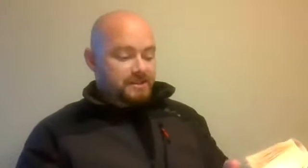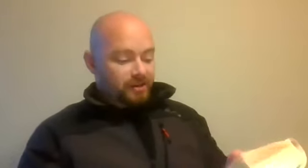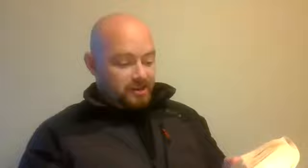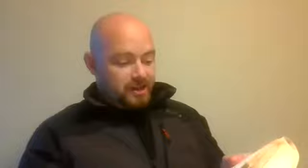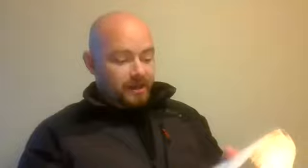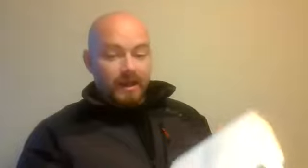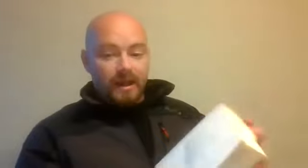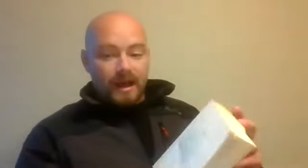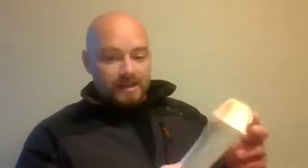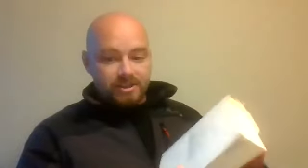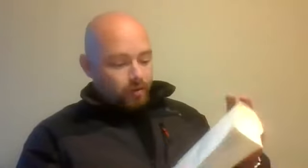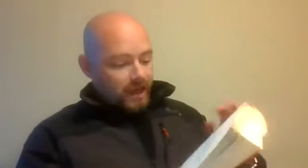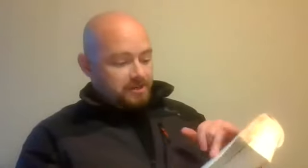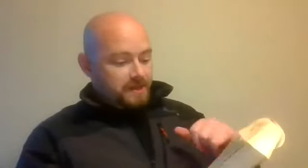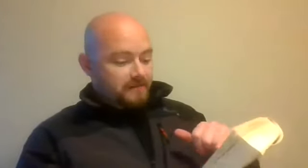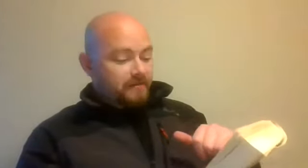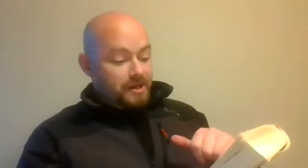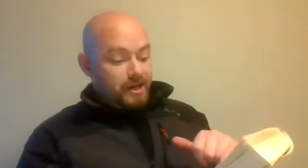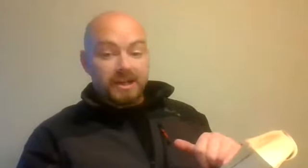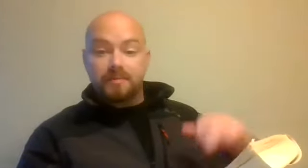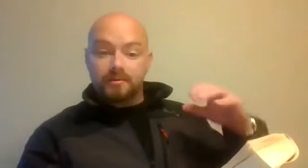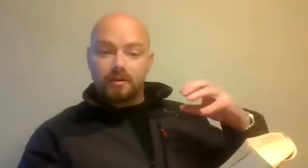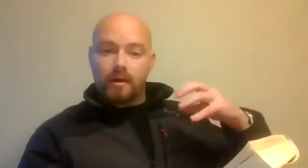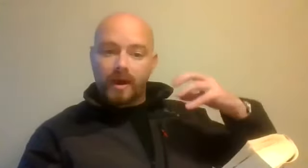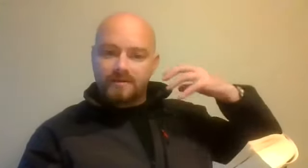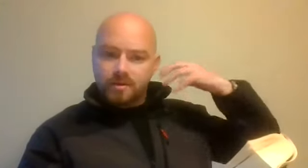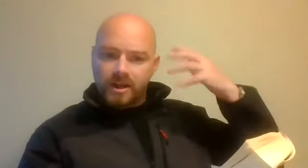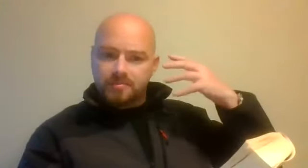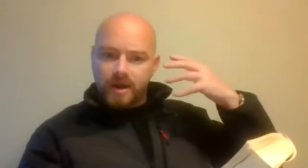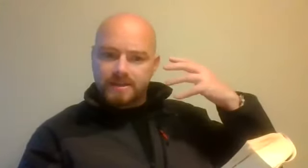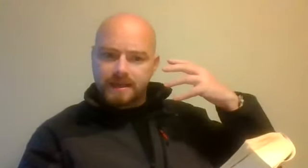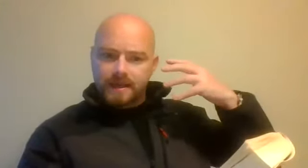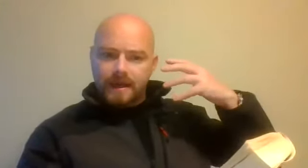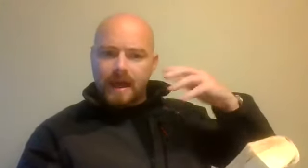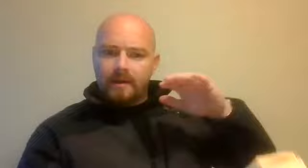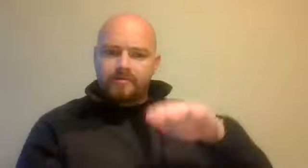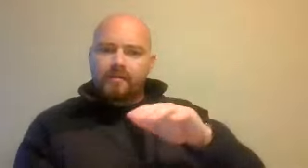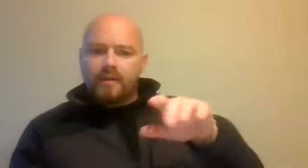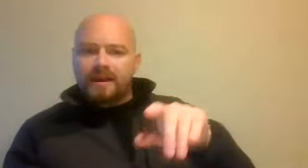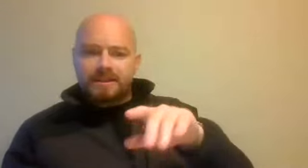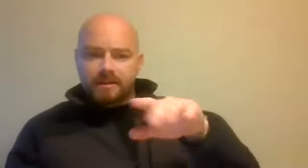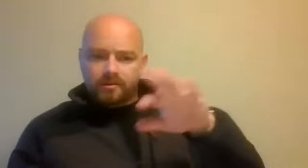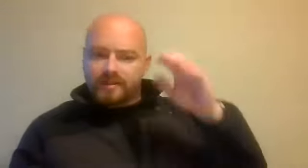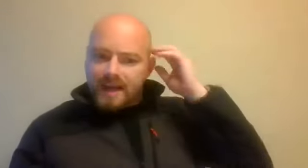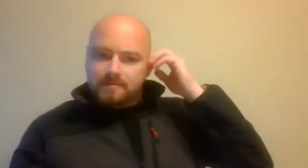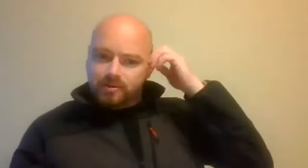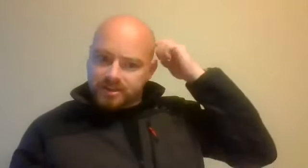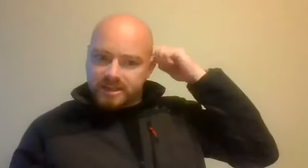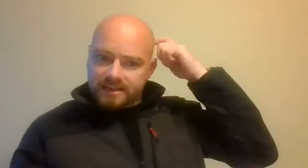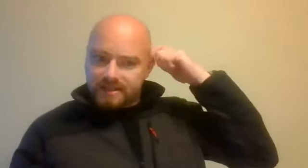society, Stone Age meets Information Age, about how we have Stone Age brains. If you've ever read actually another fantastic book that I suggest,